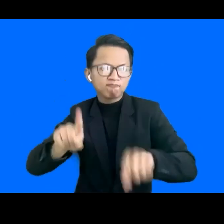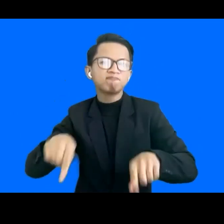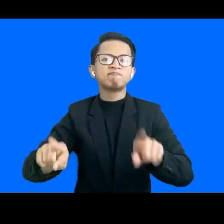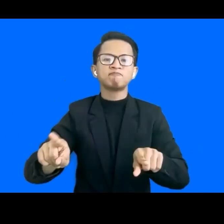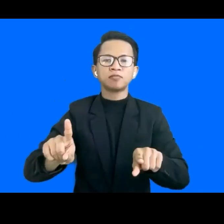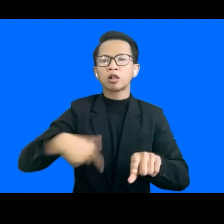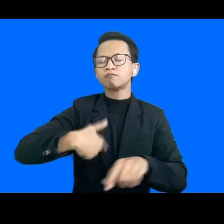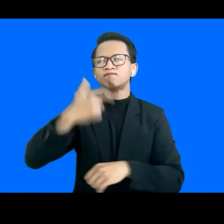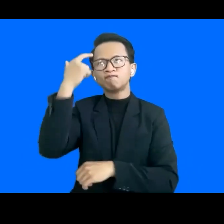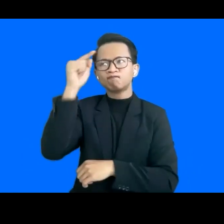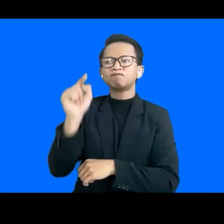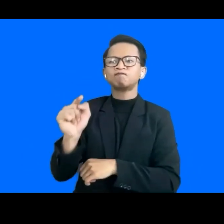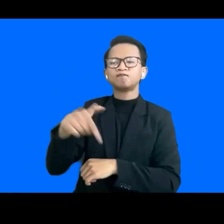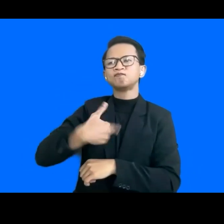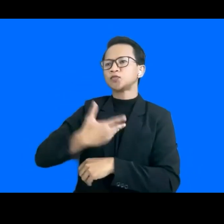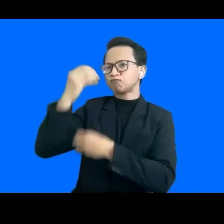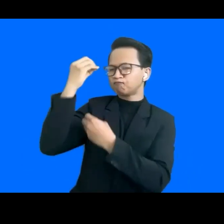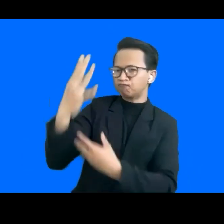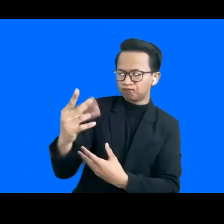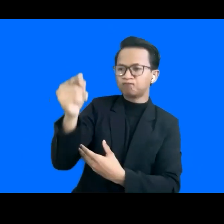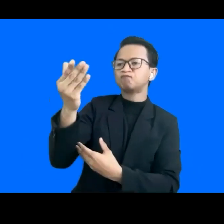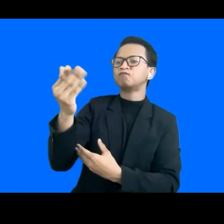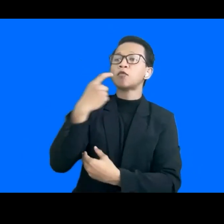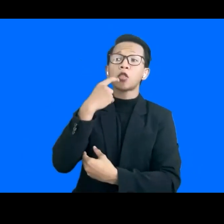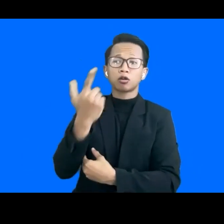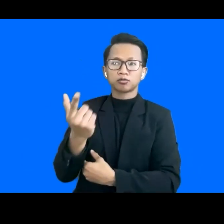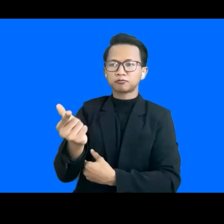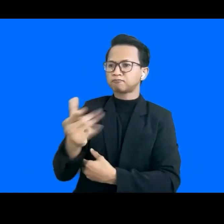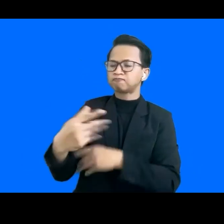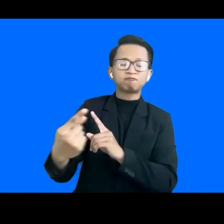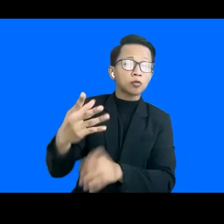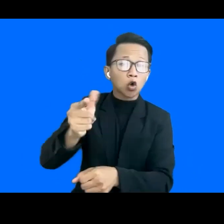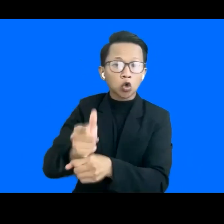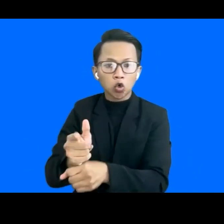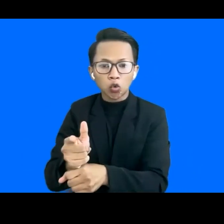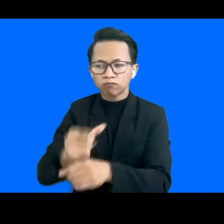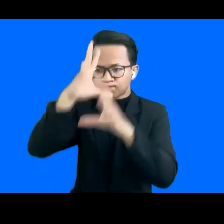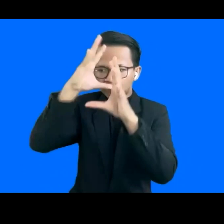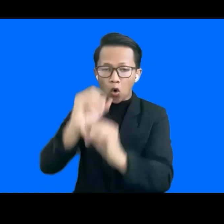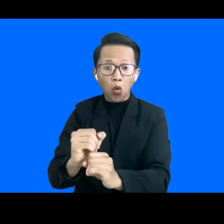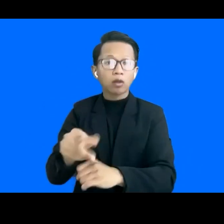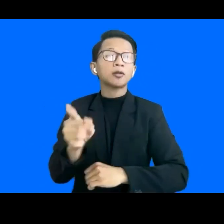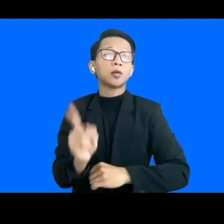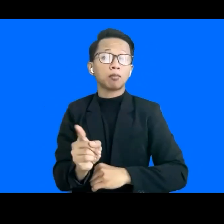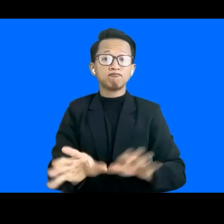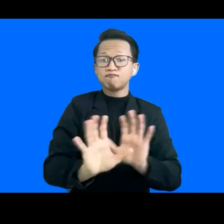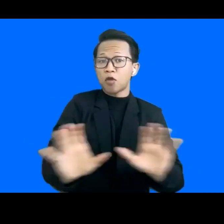kind of highlight once again Rubina's point about teacher training and I think this is exactly where teacher training comes in because a lot of the teachers themselves are